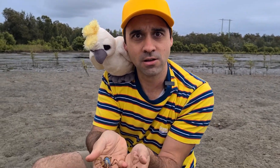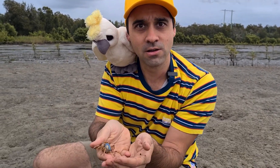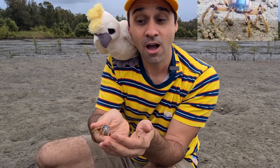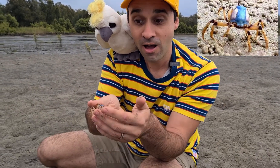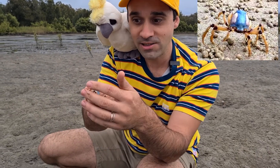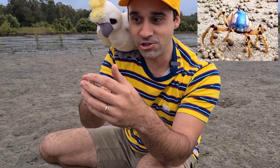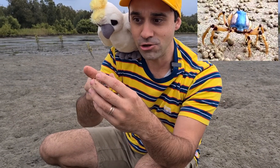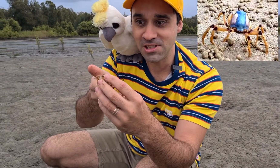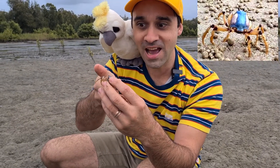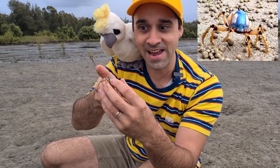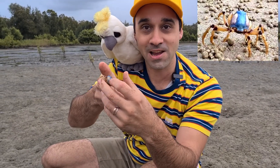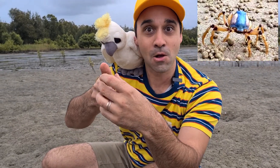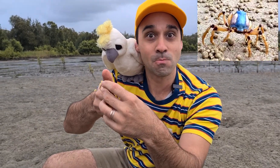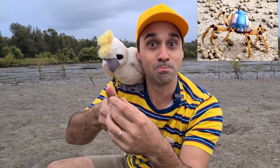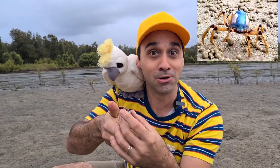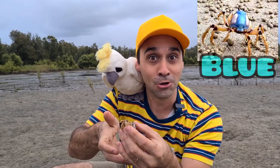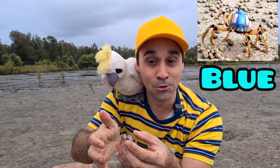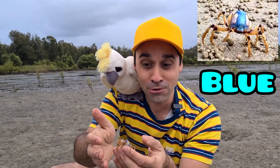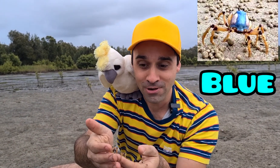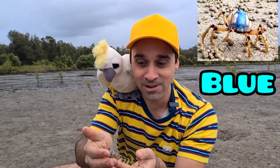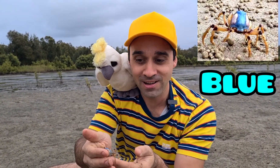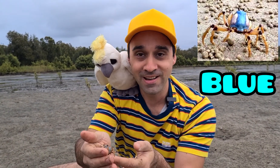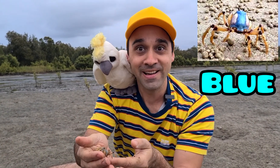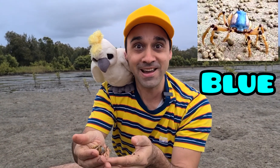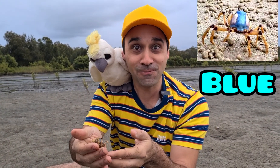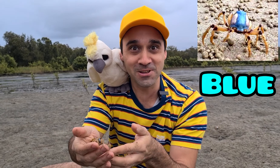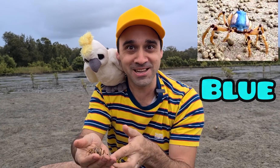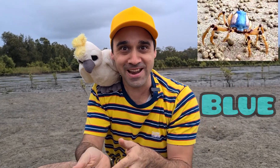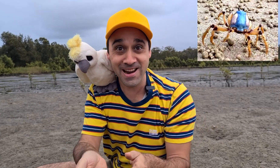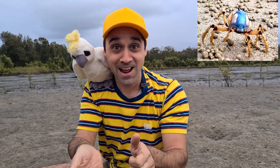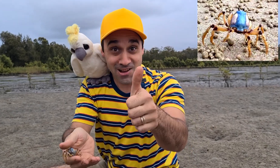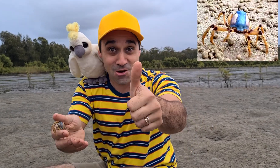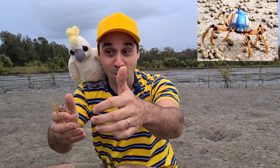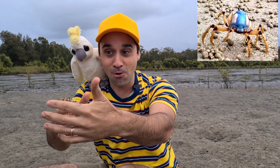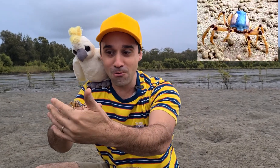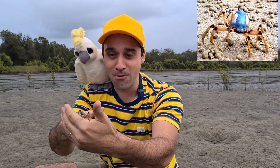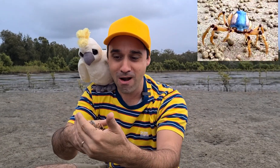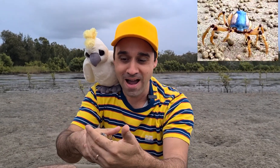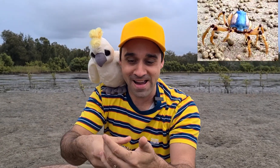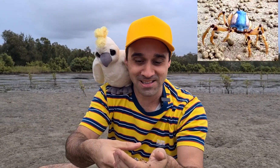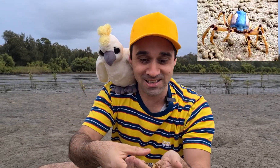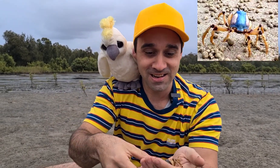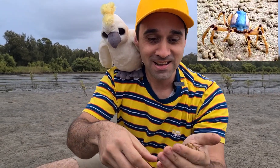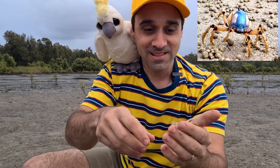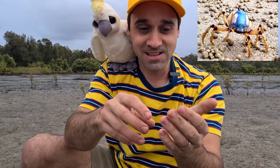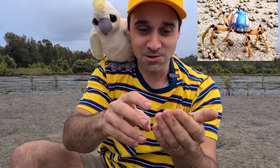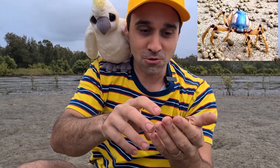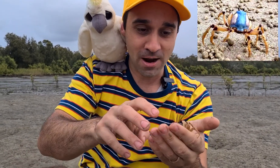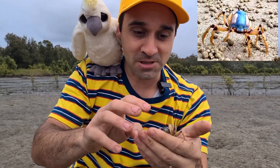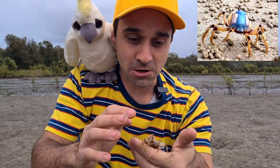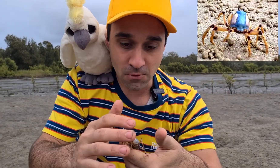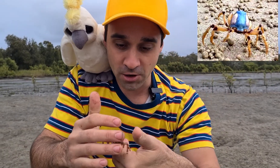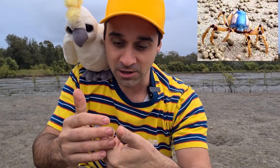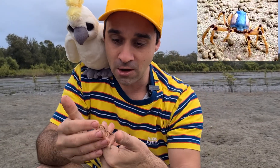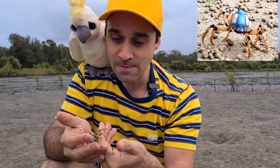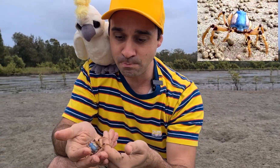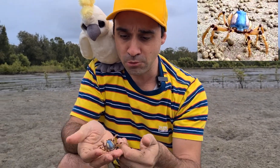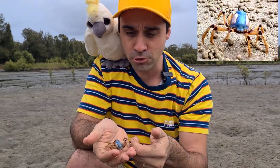Did you say blue? If you did, you're right. These little crabs here have got a light blue